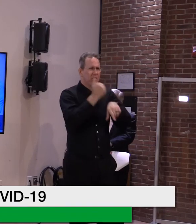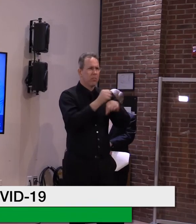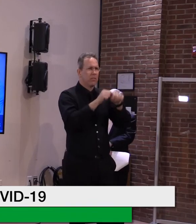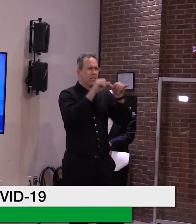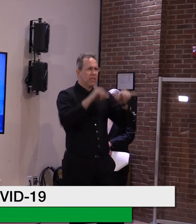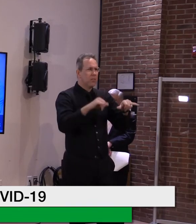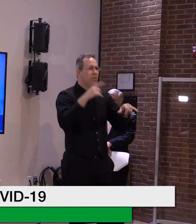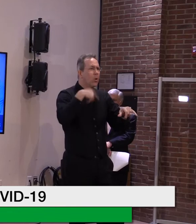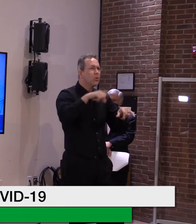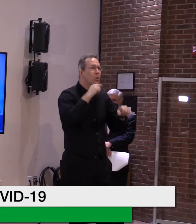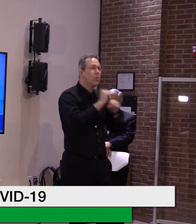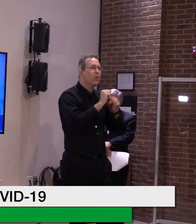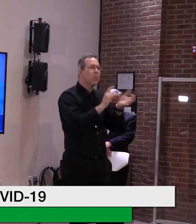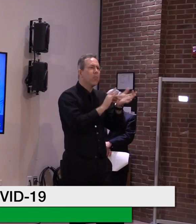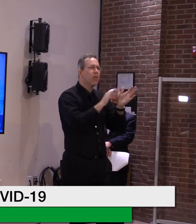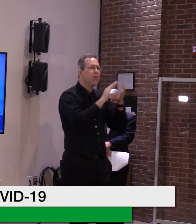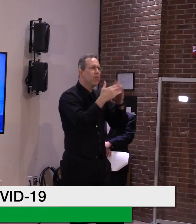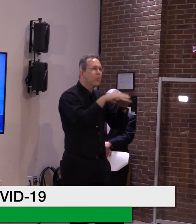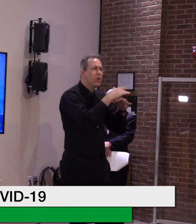care of either way.